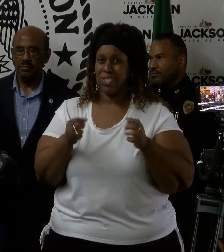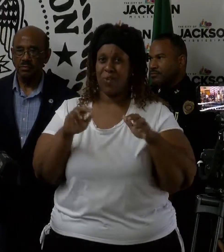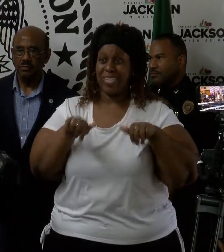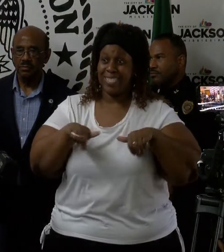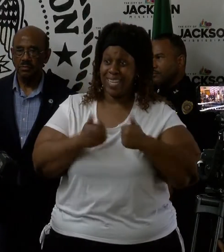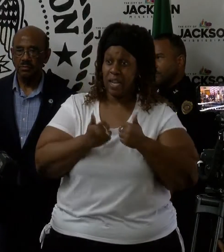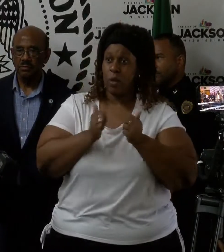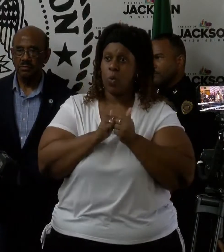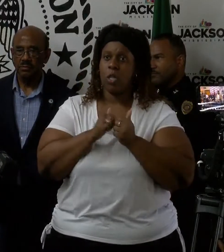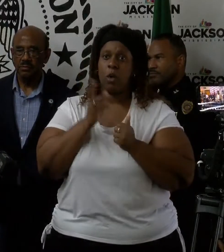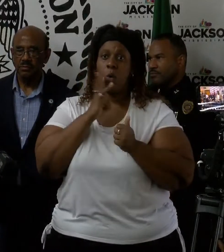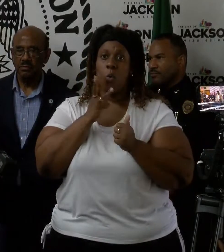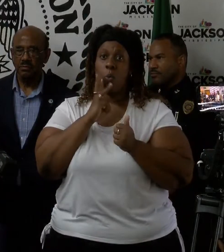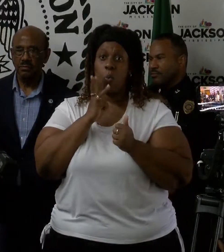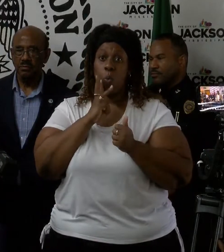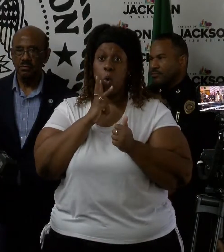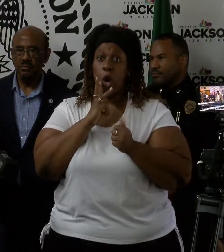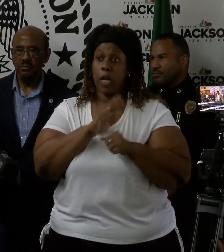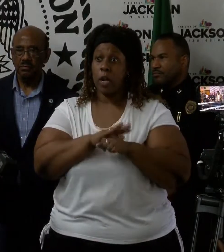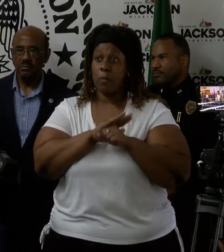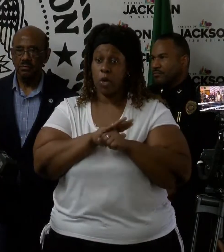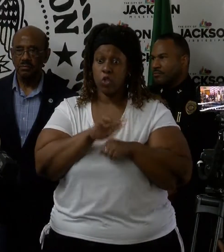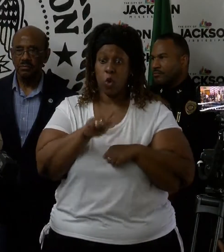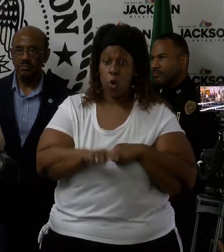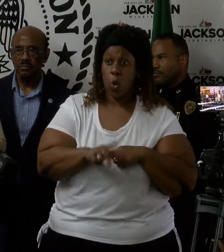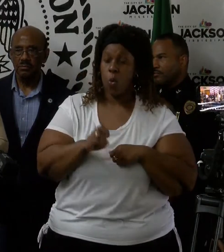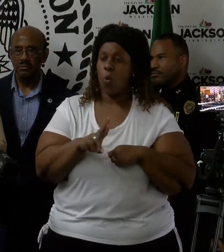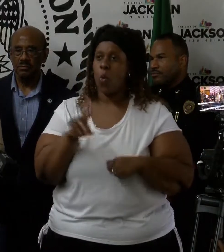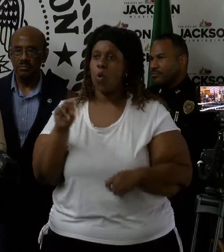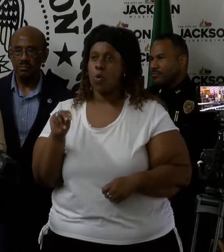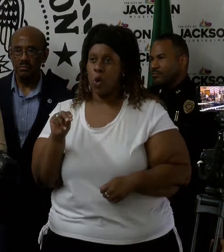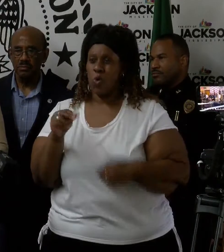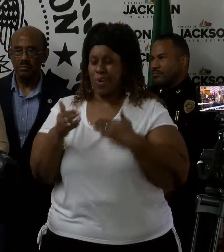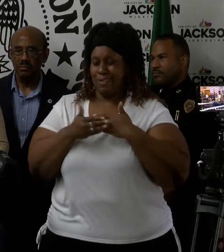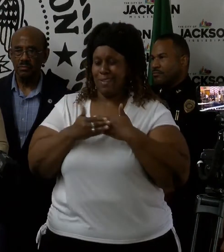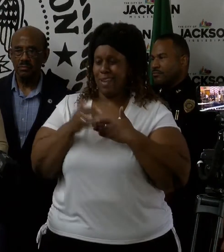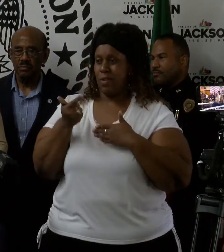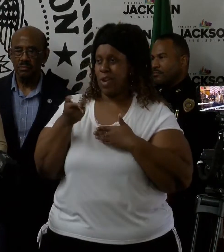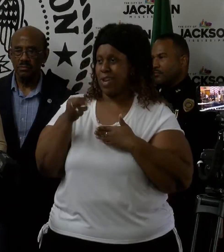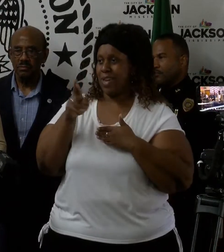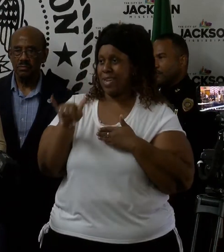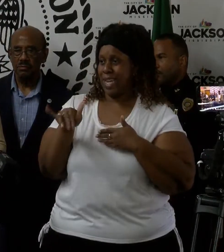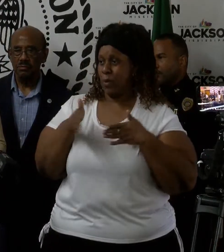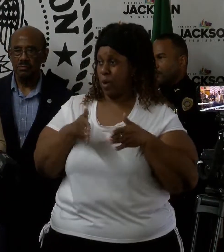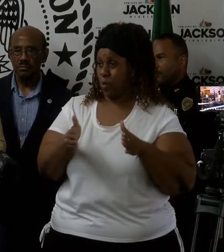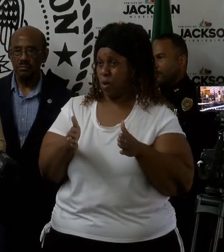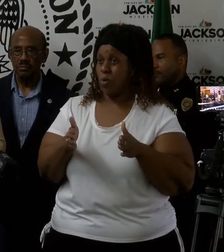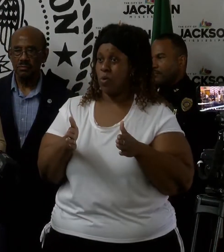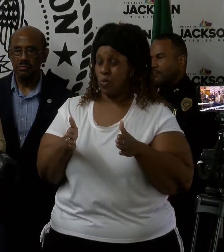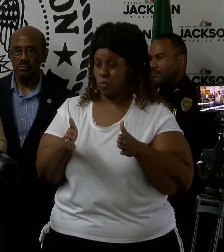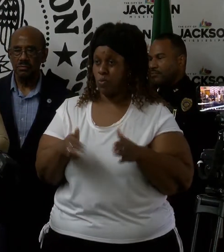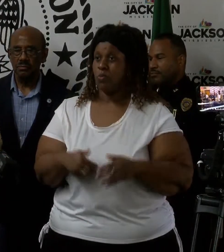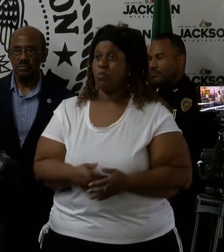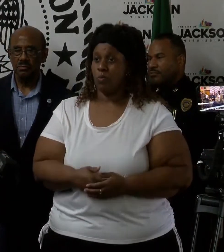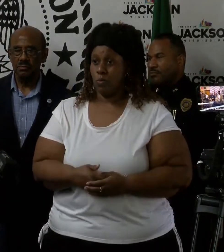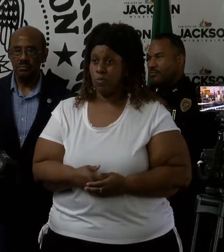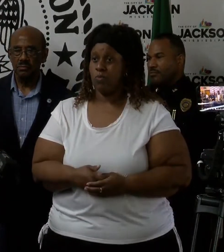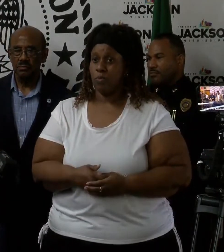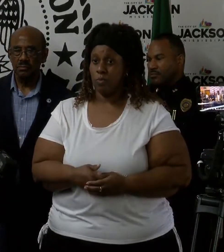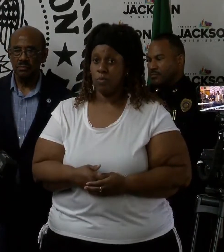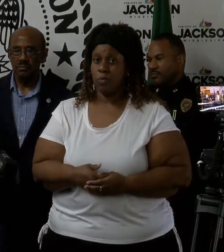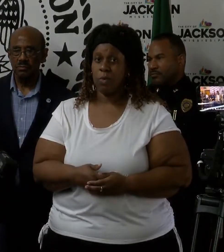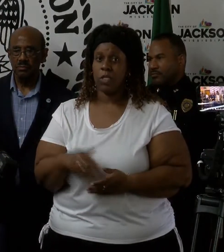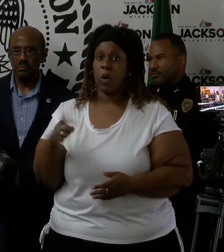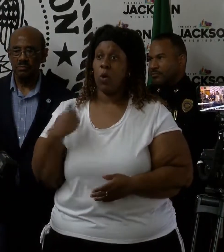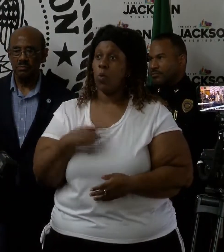either low pressure or no pressure. And crews are working near Gary Road in order to make the